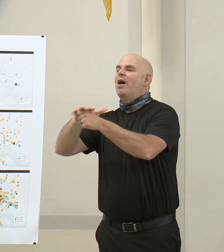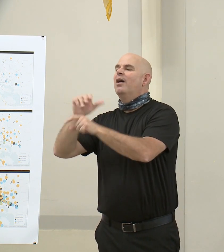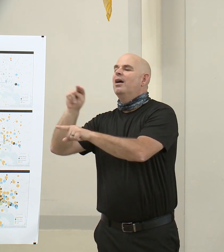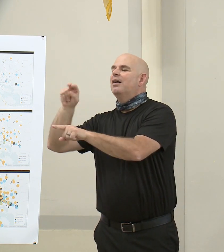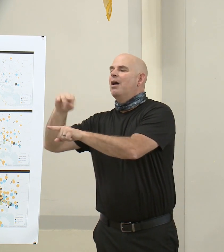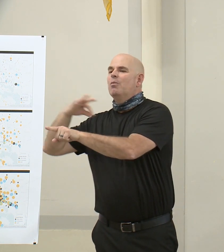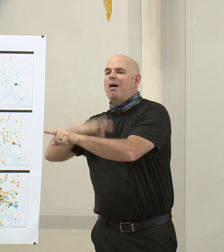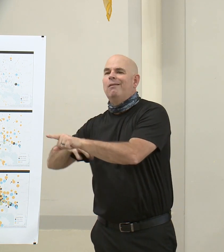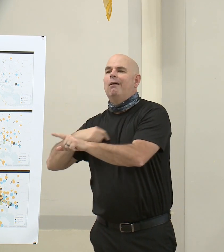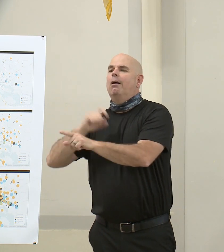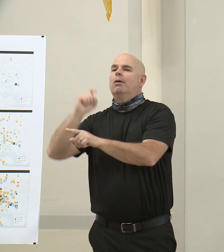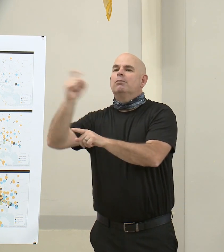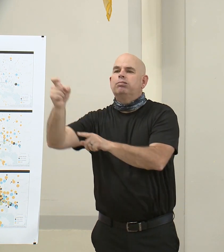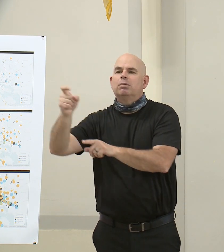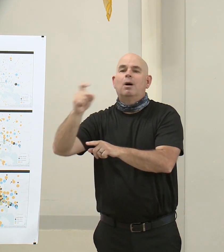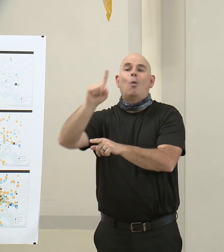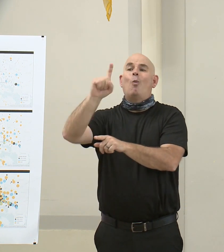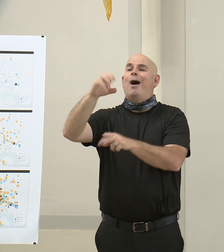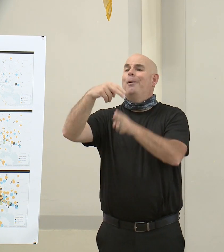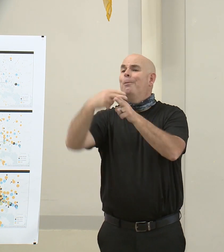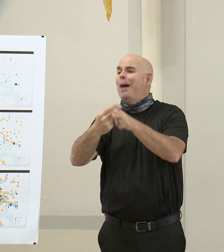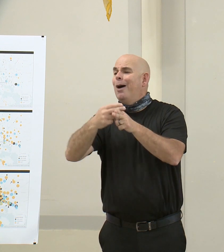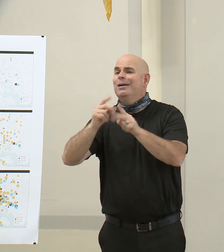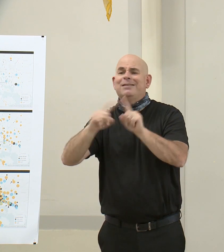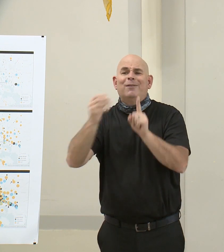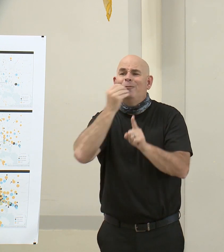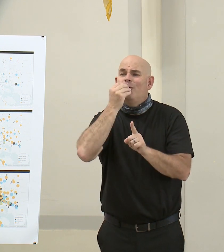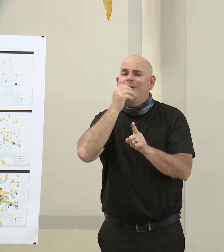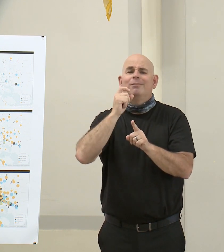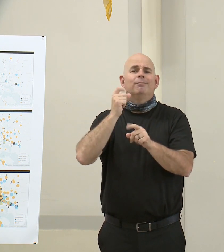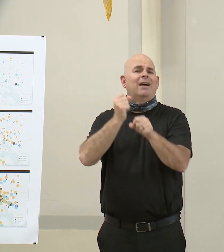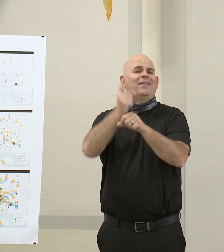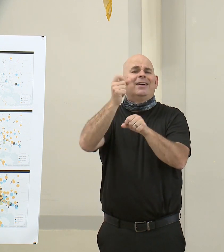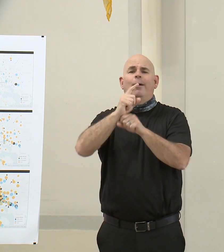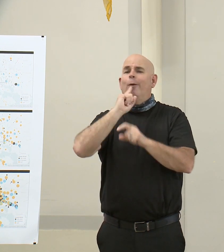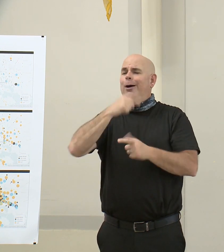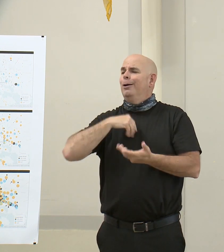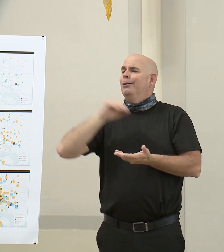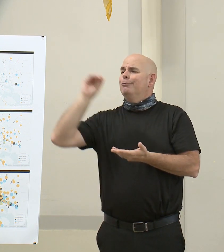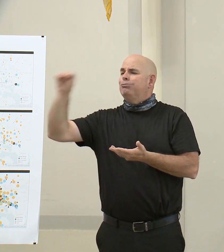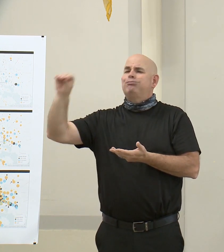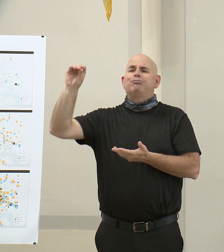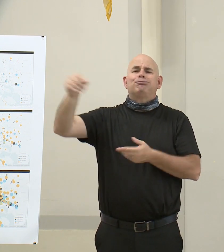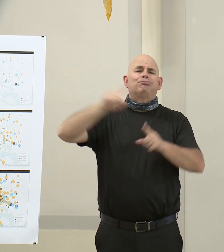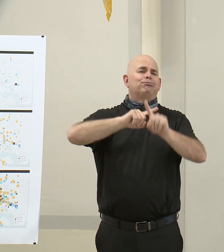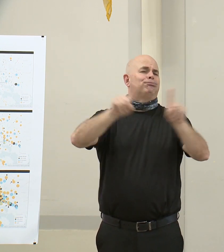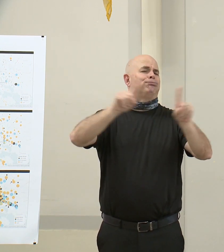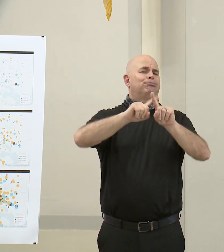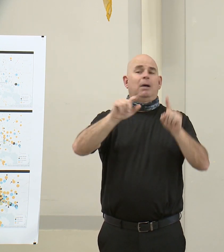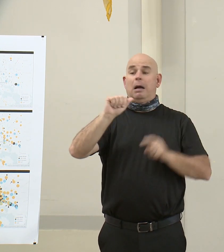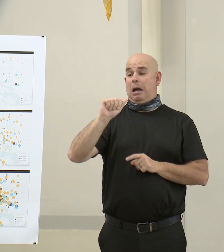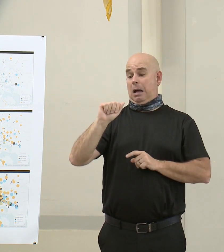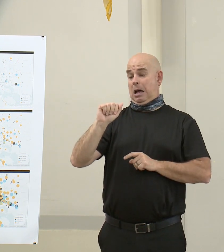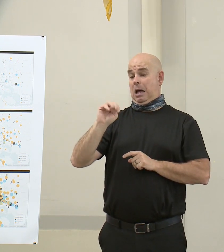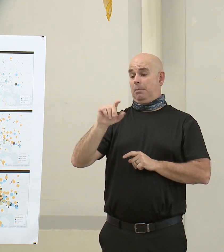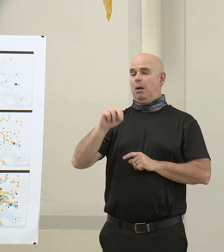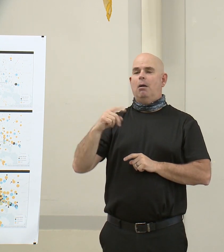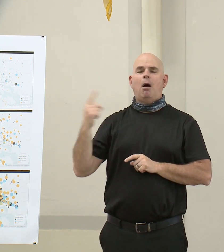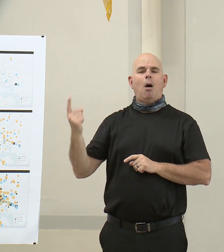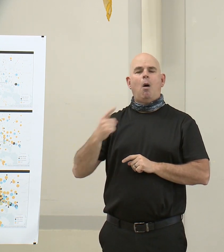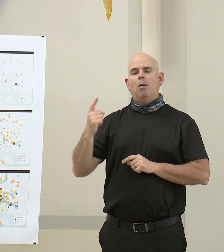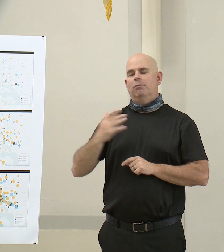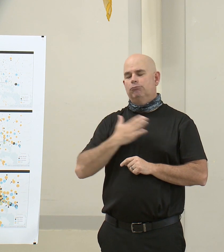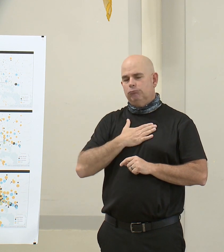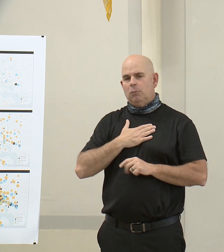of thousands of pounds of food that we donate each year. It's an honor to support their mission to lead the movement and